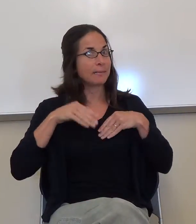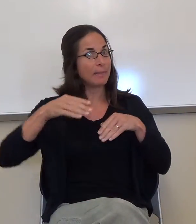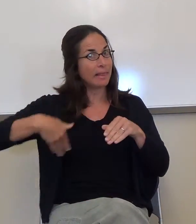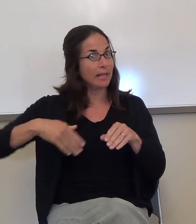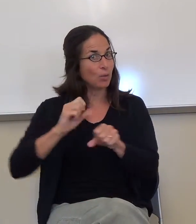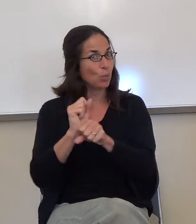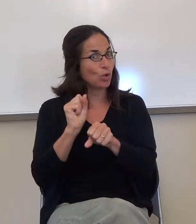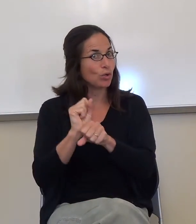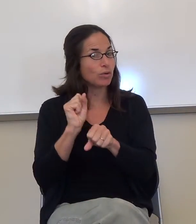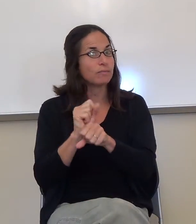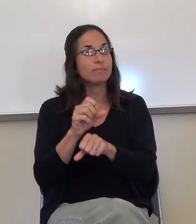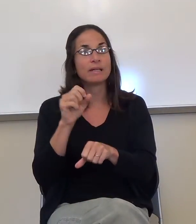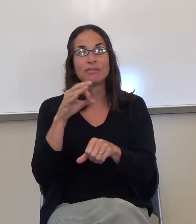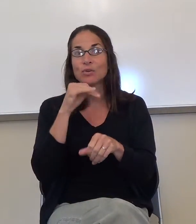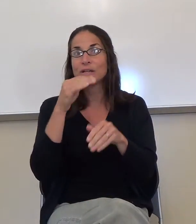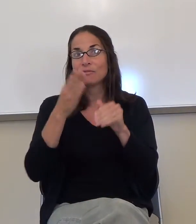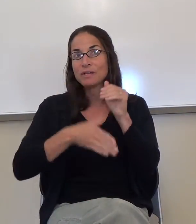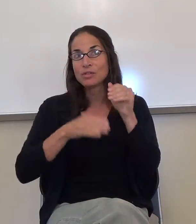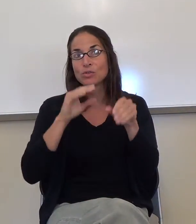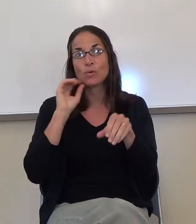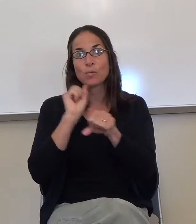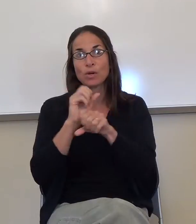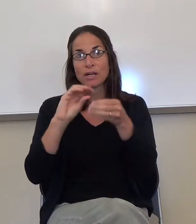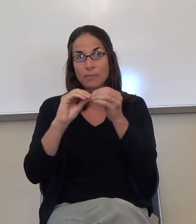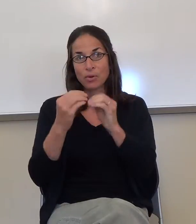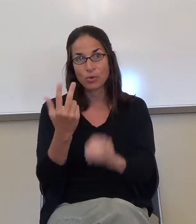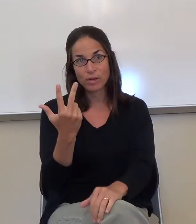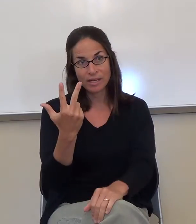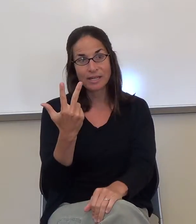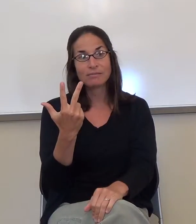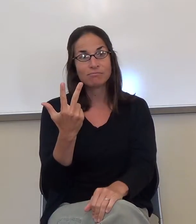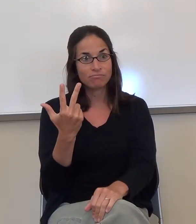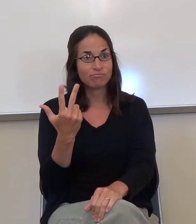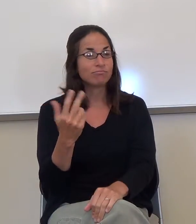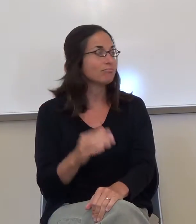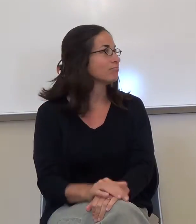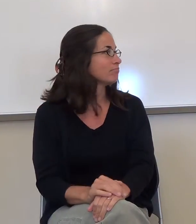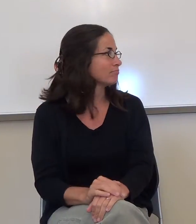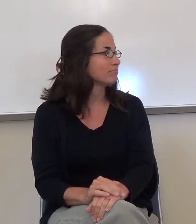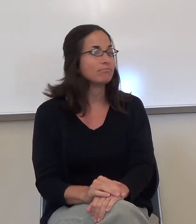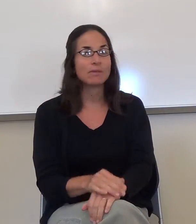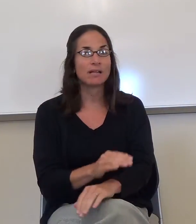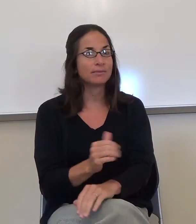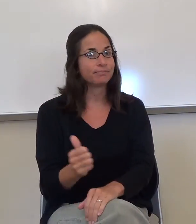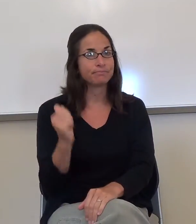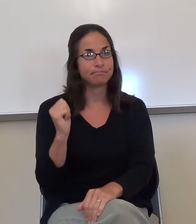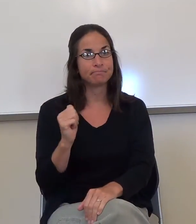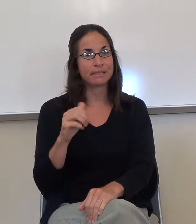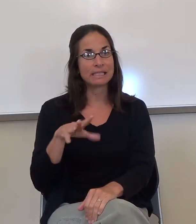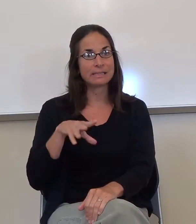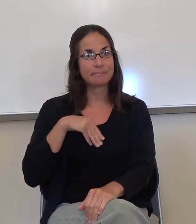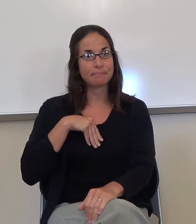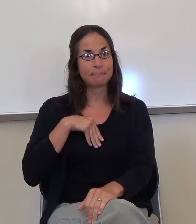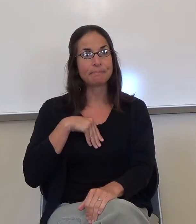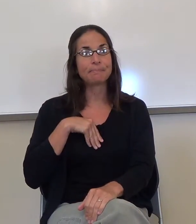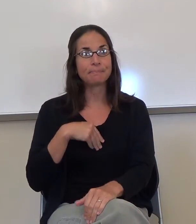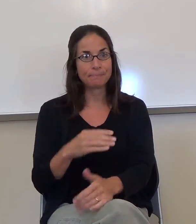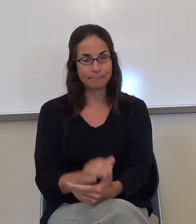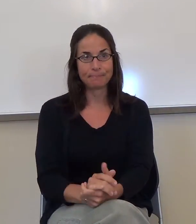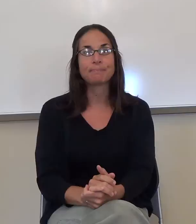if you didn't do homework three and have a different angle, I won't accept it. Okay? Does that make